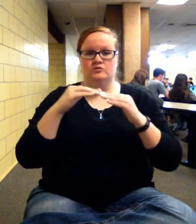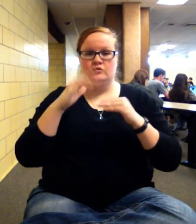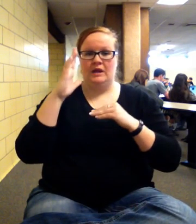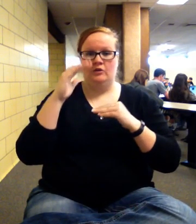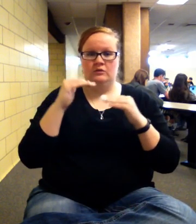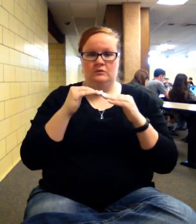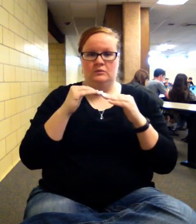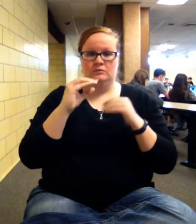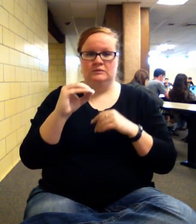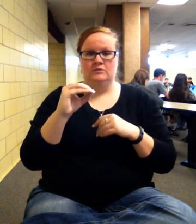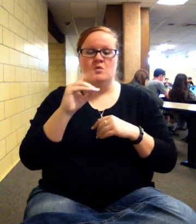an acceptable project.